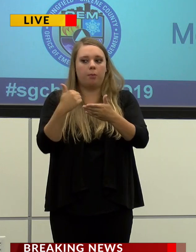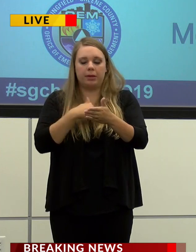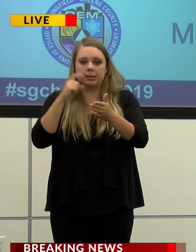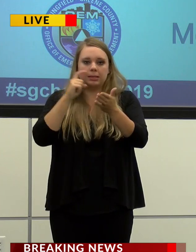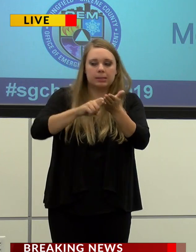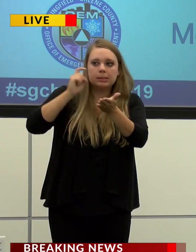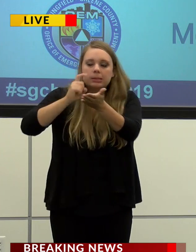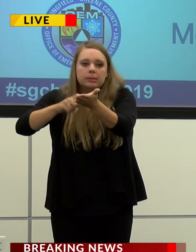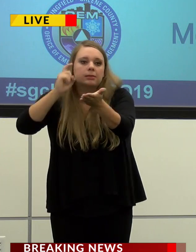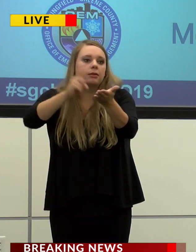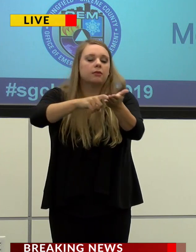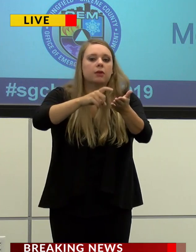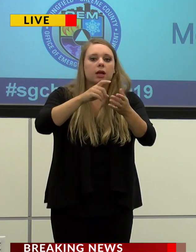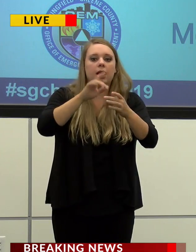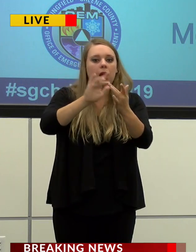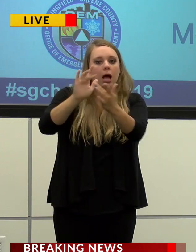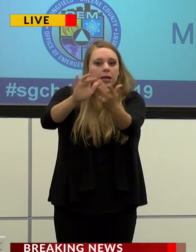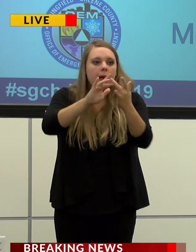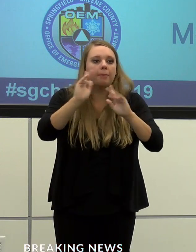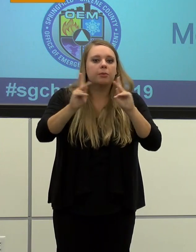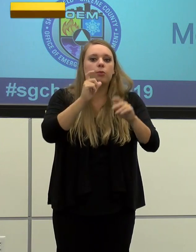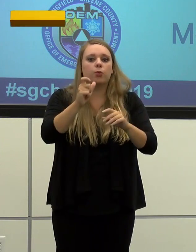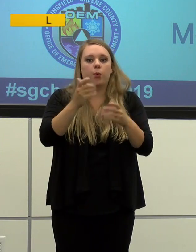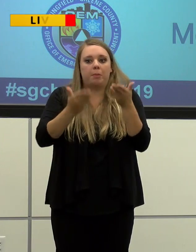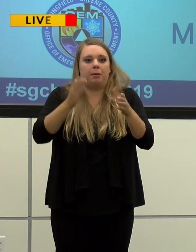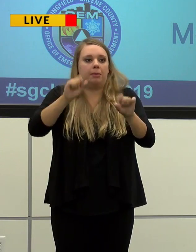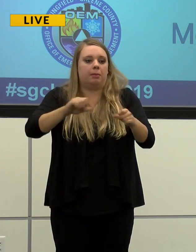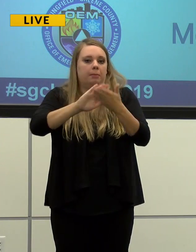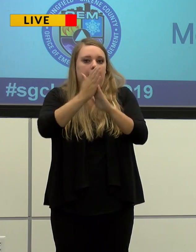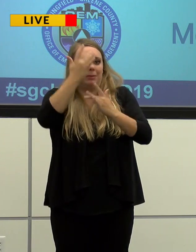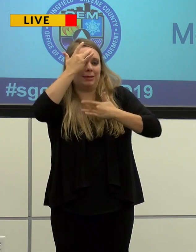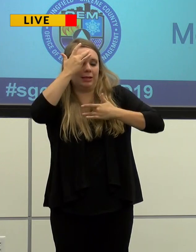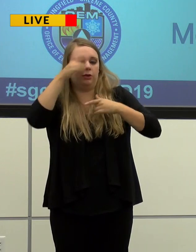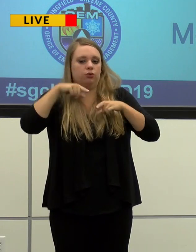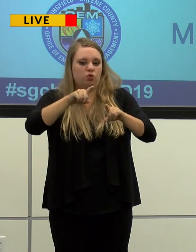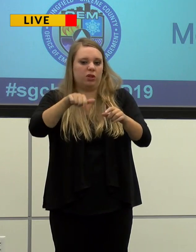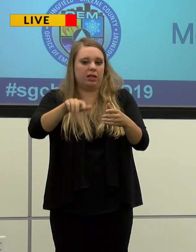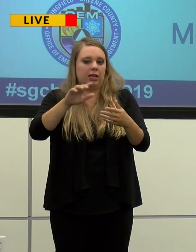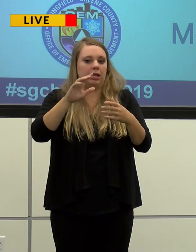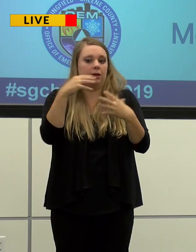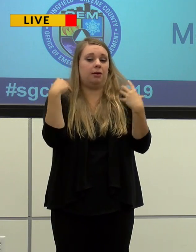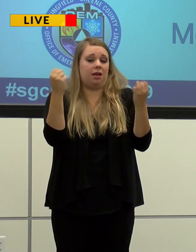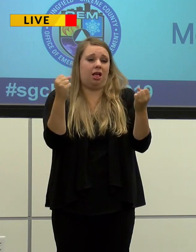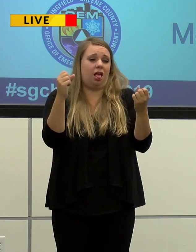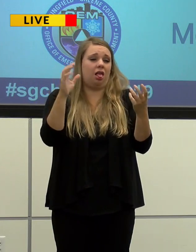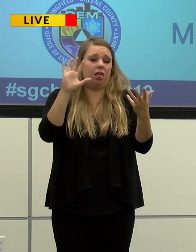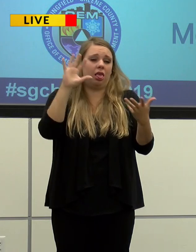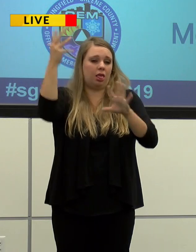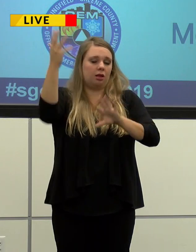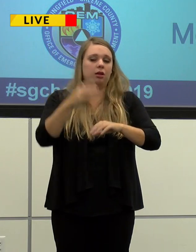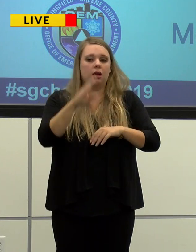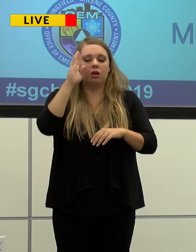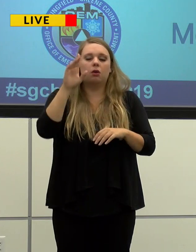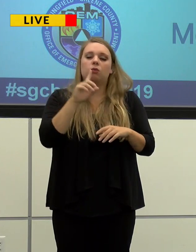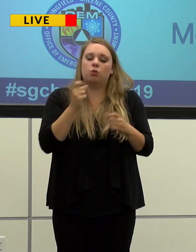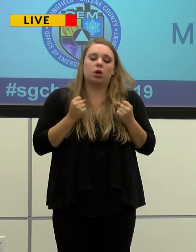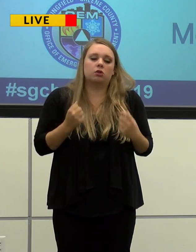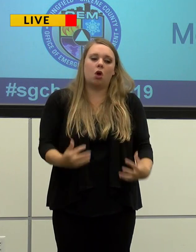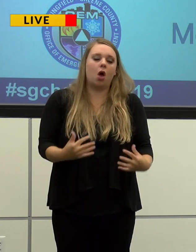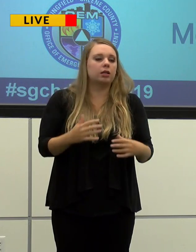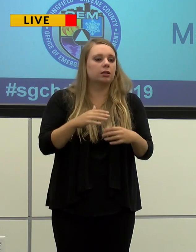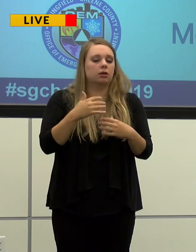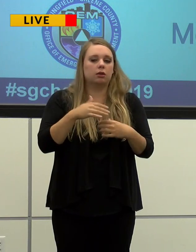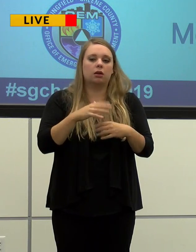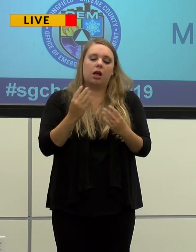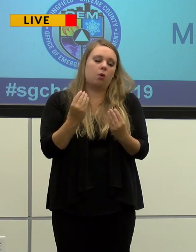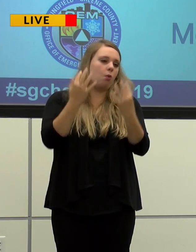trace and manage through this public health crisis. I know how exhausting it is. I know it can be overwhelming